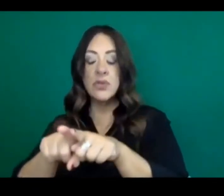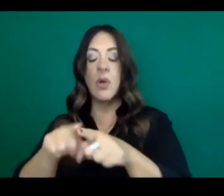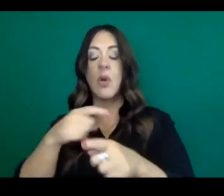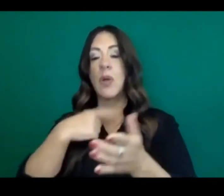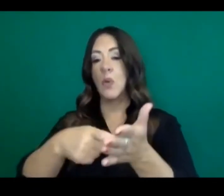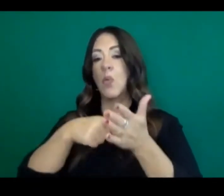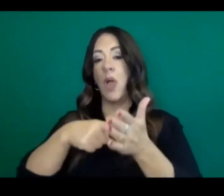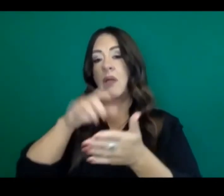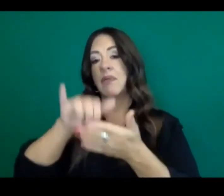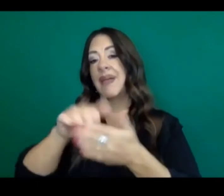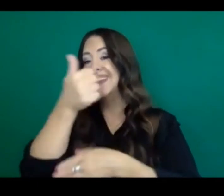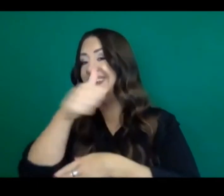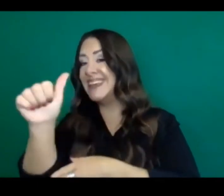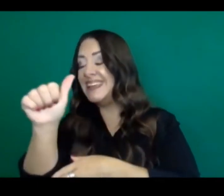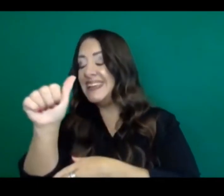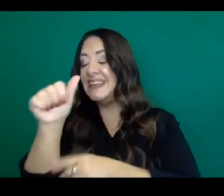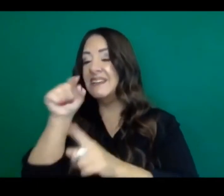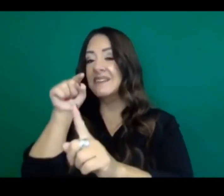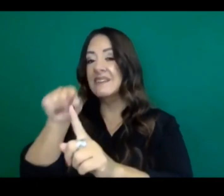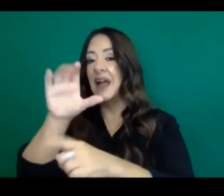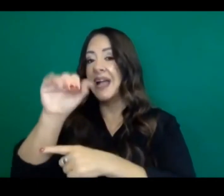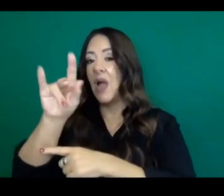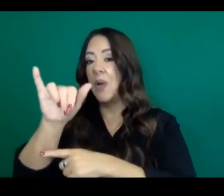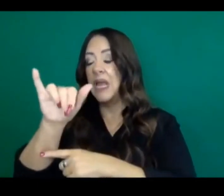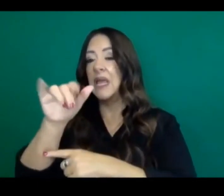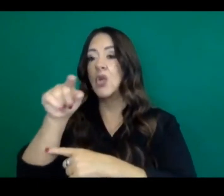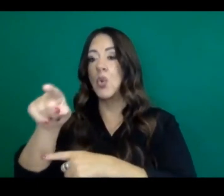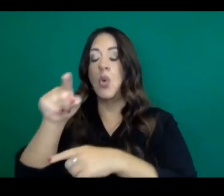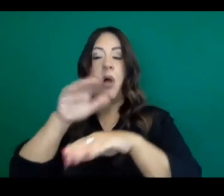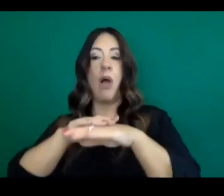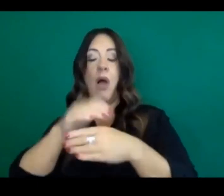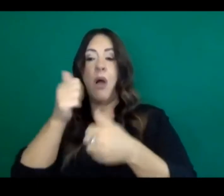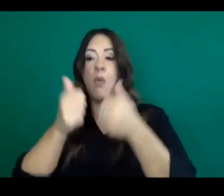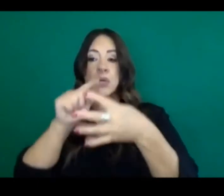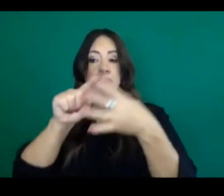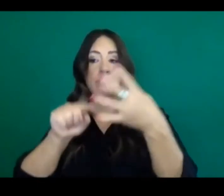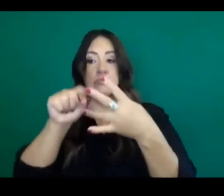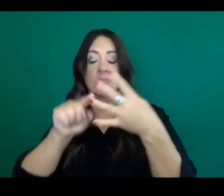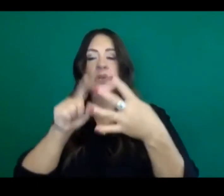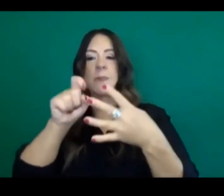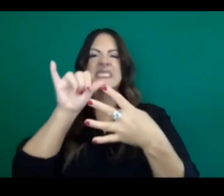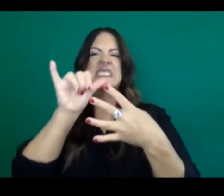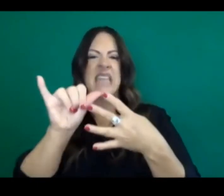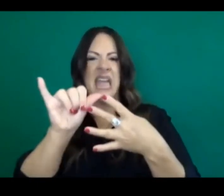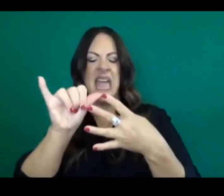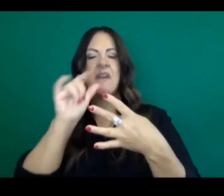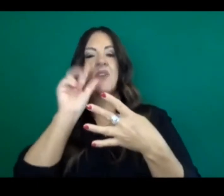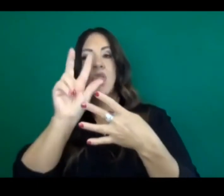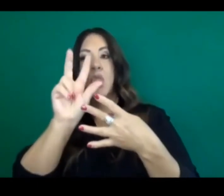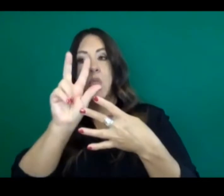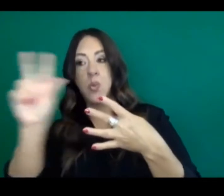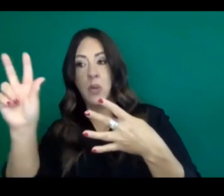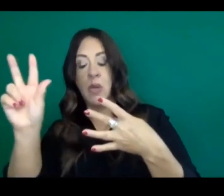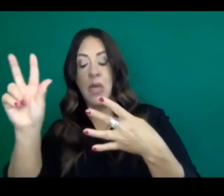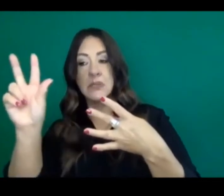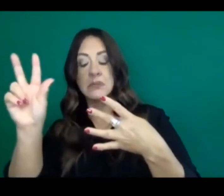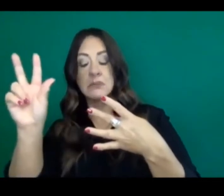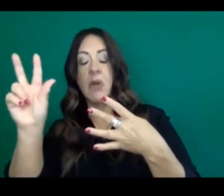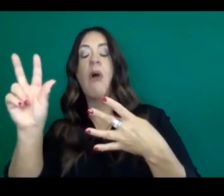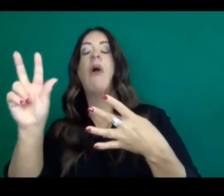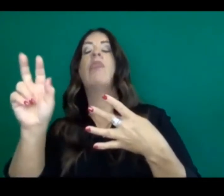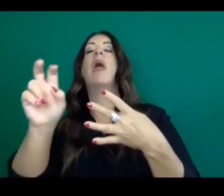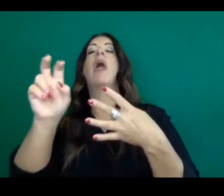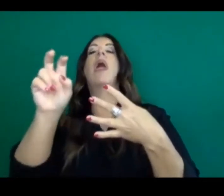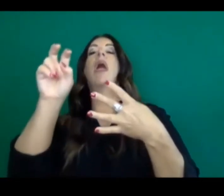in a tier for at least three weeks. And then before they're able to move to the next tier, the next least